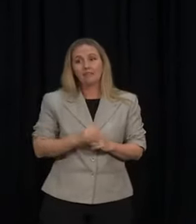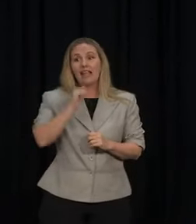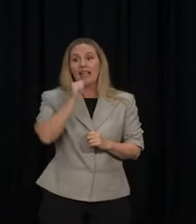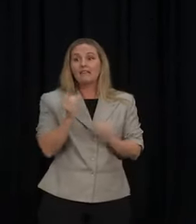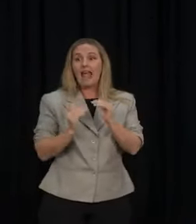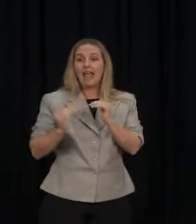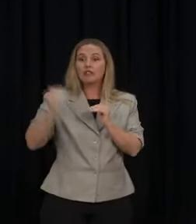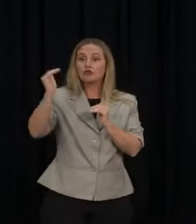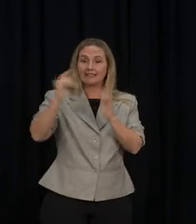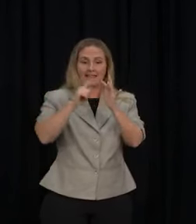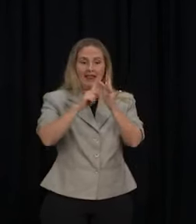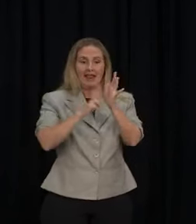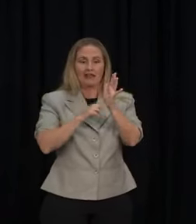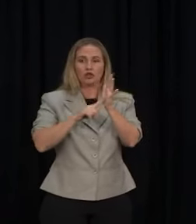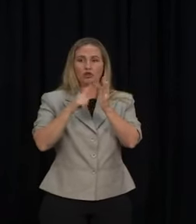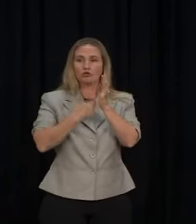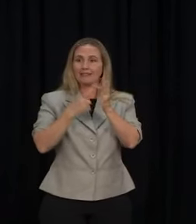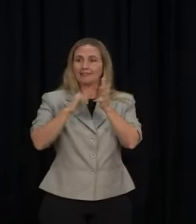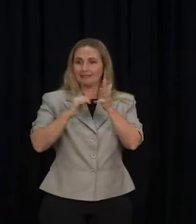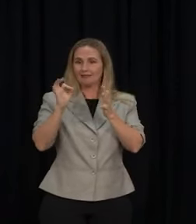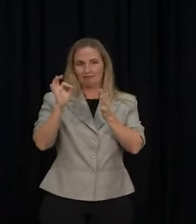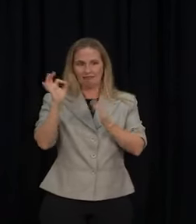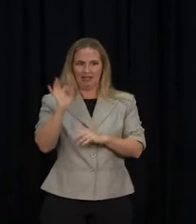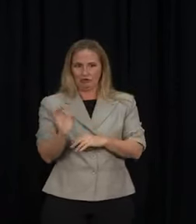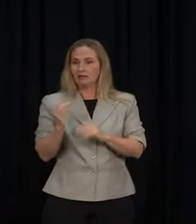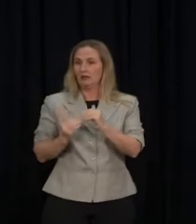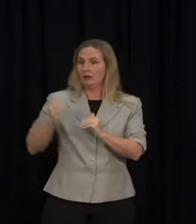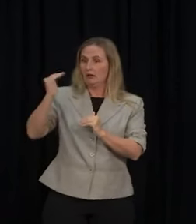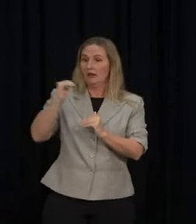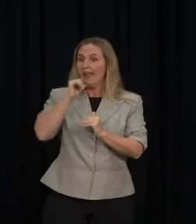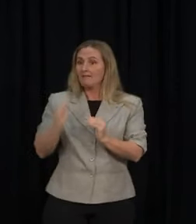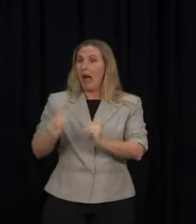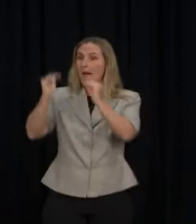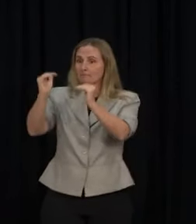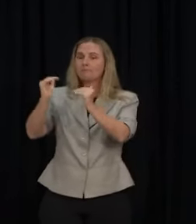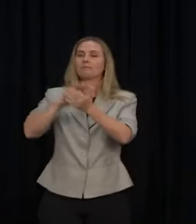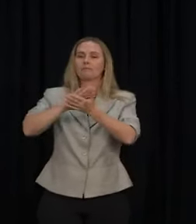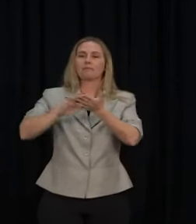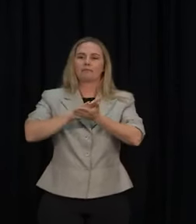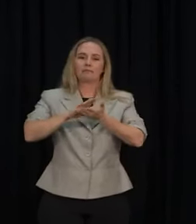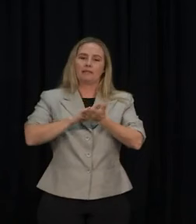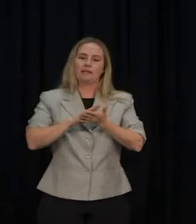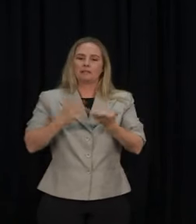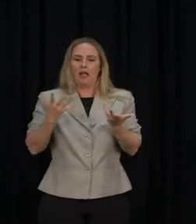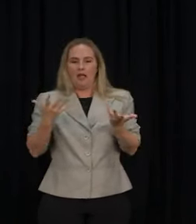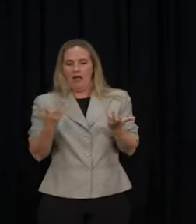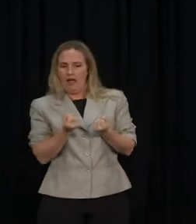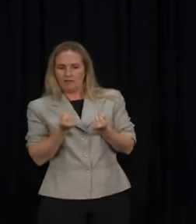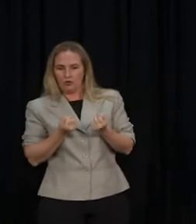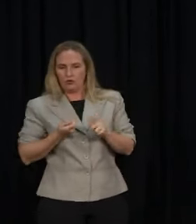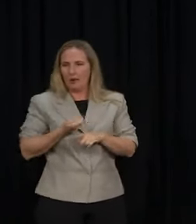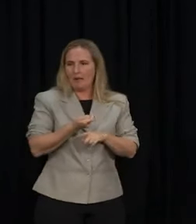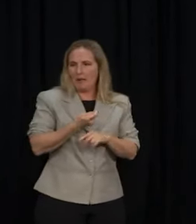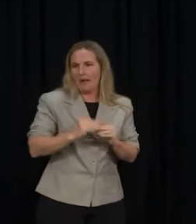rise, for some people that will see either both an immediate or in the near term a rise in what they have to pay back. I've